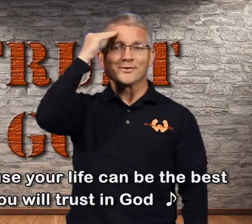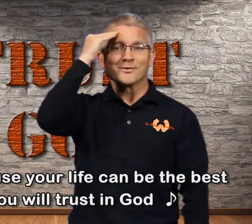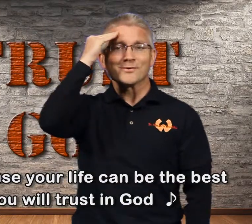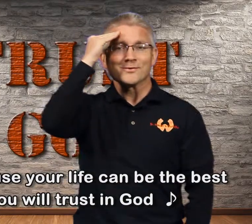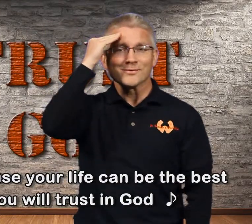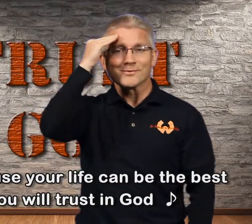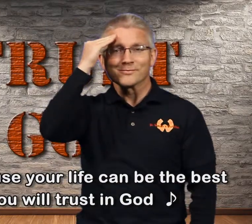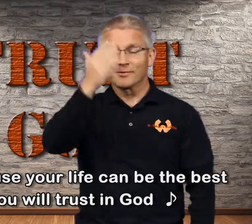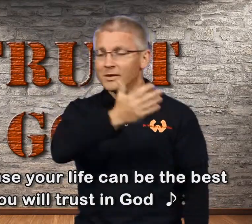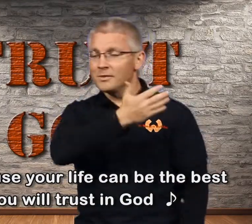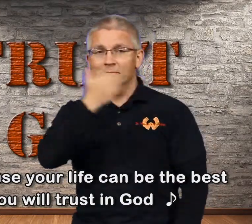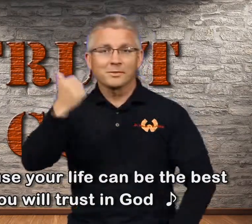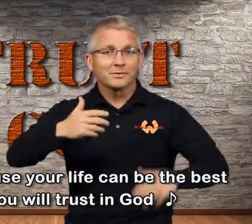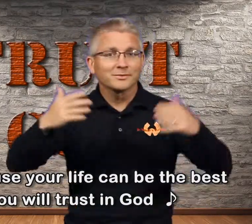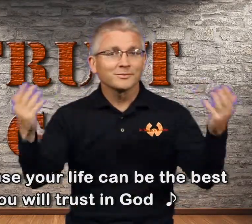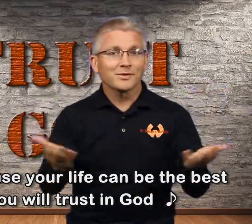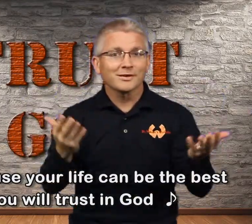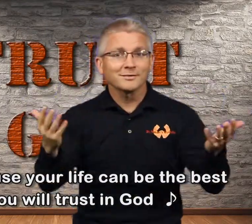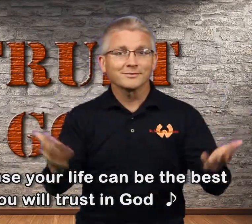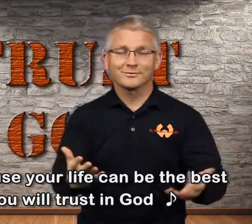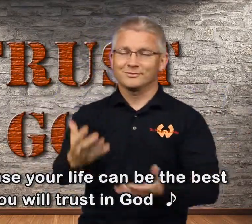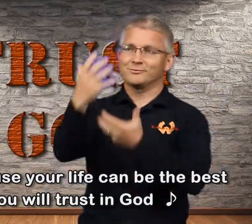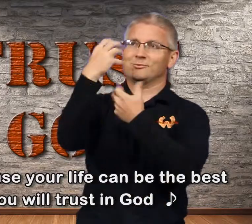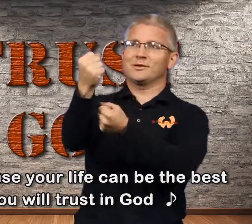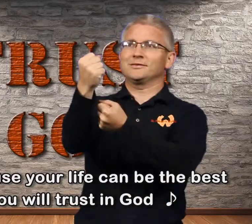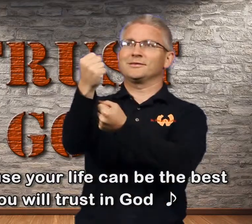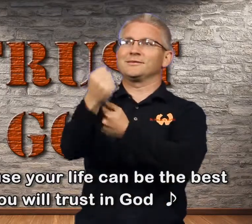best if you will trust in God.